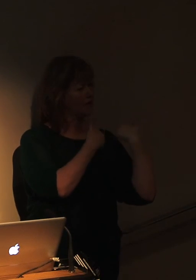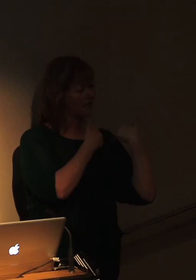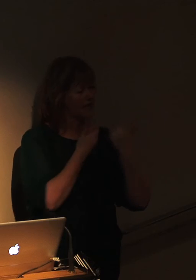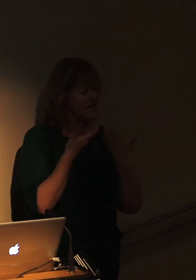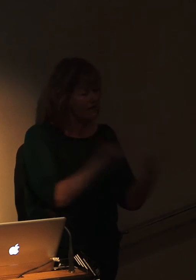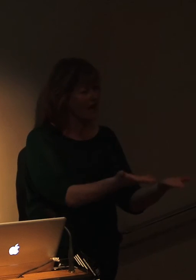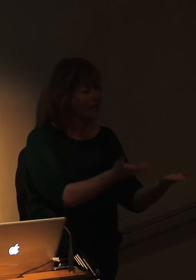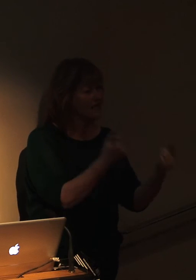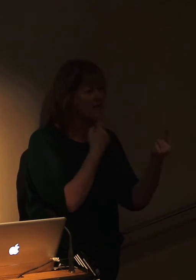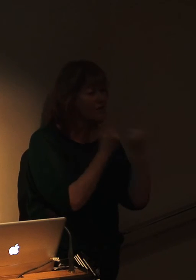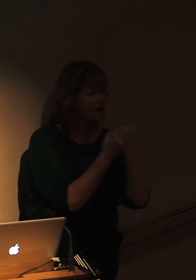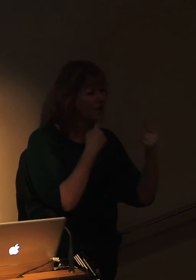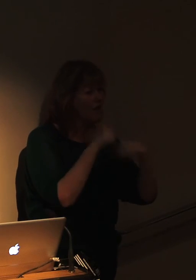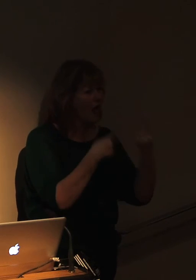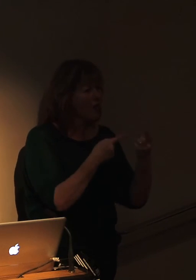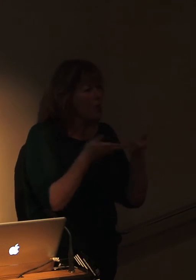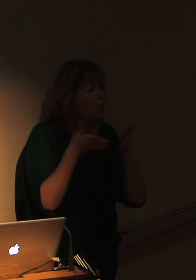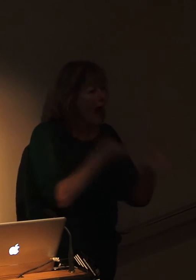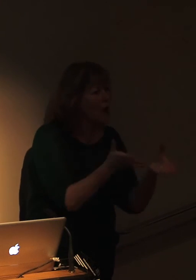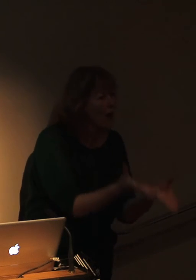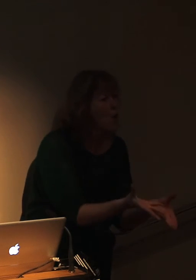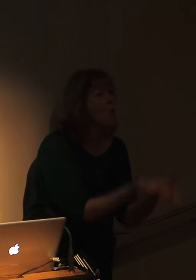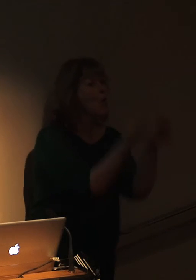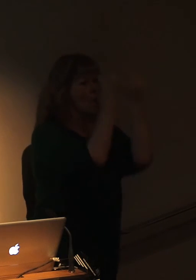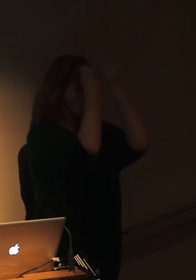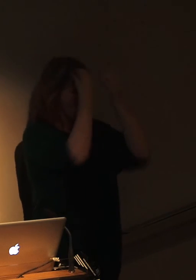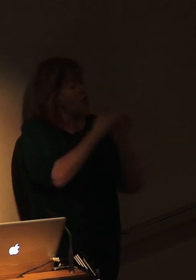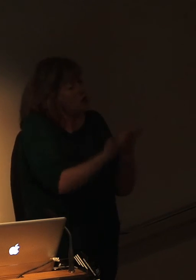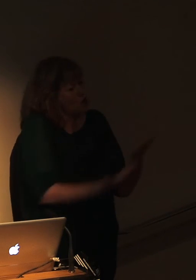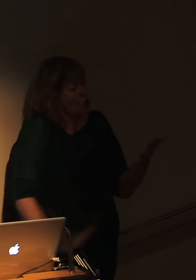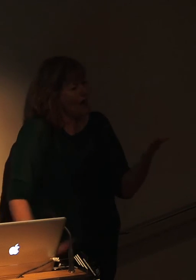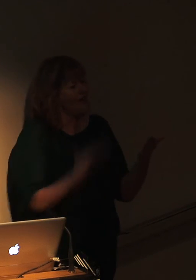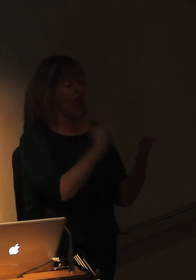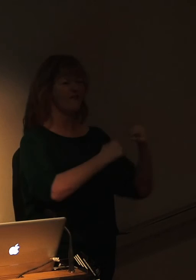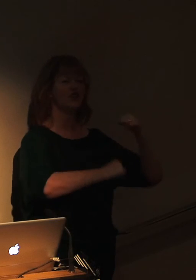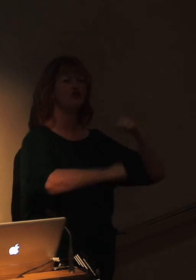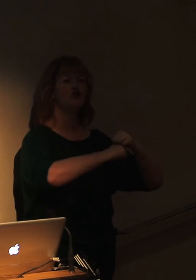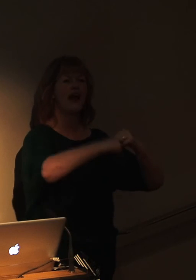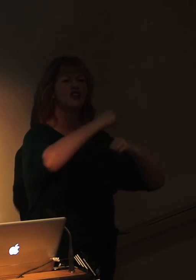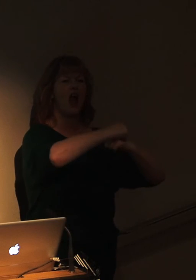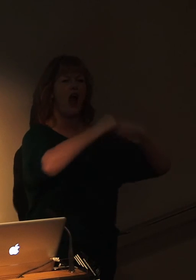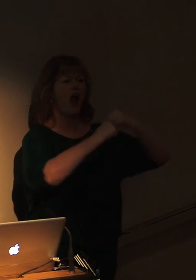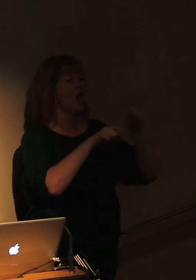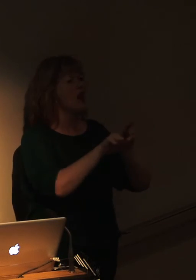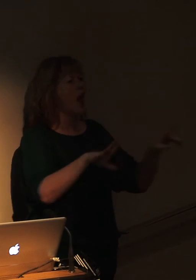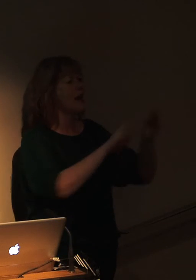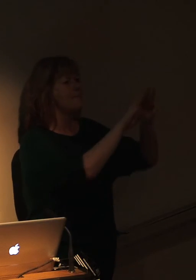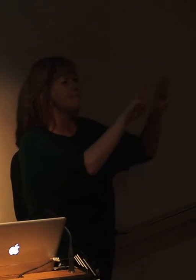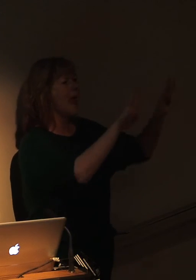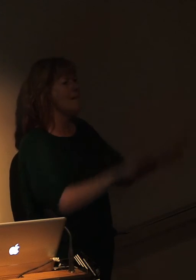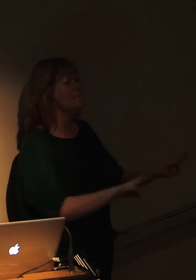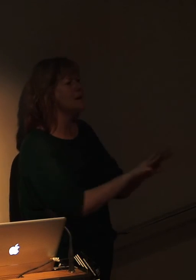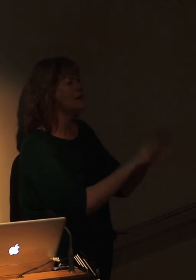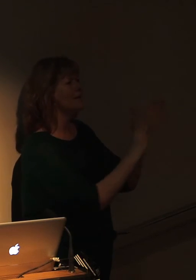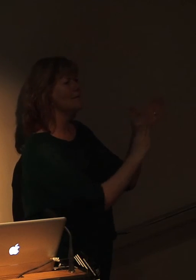story. And what they do is they have a story structure. And that story structure is a map. So if you're going to make a film, you have to have a